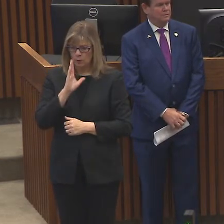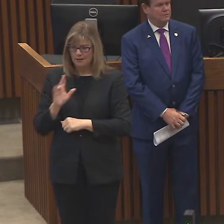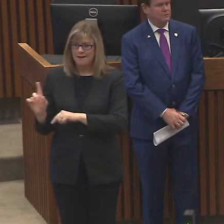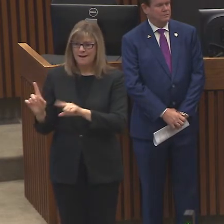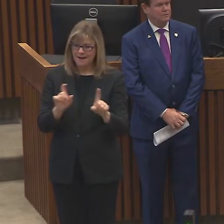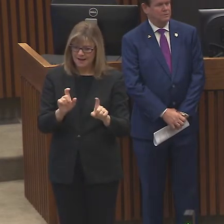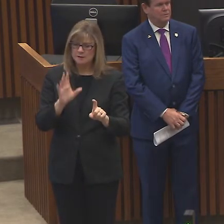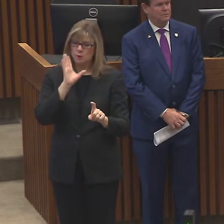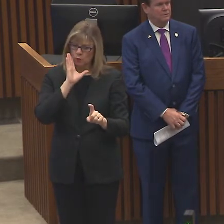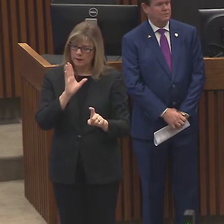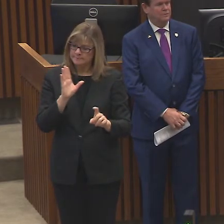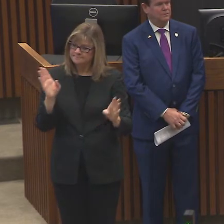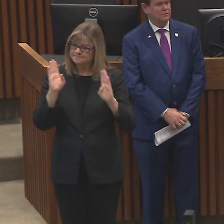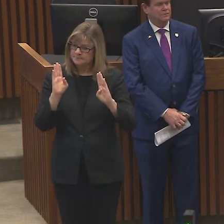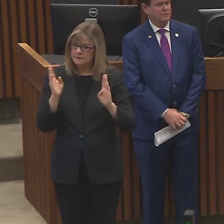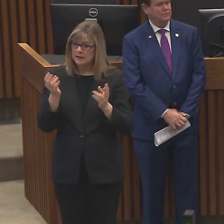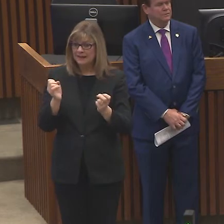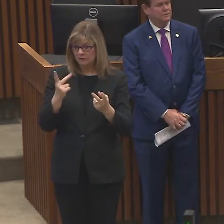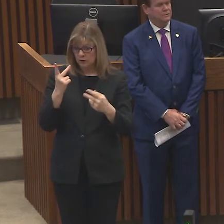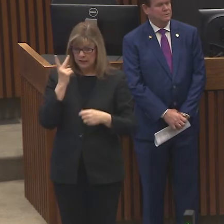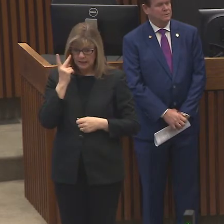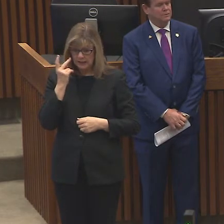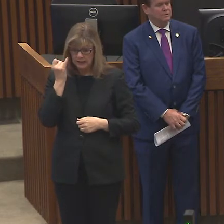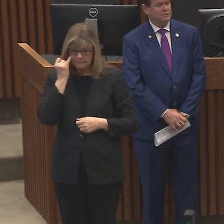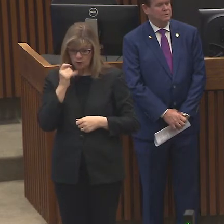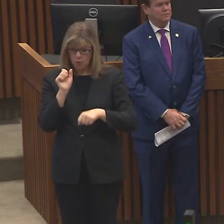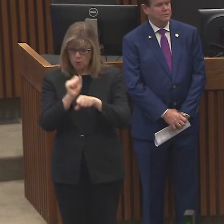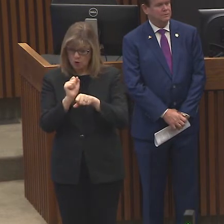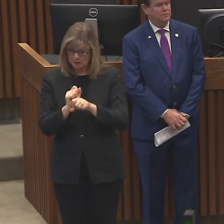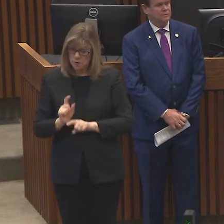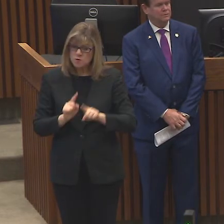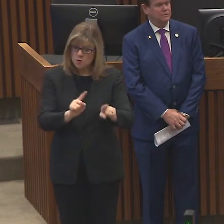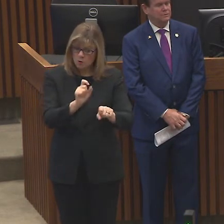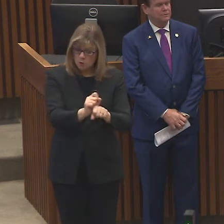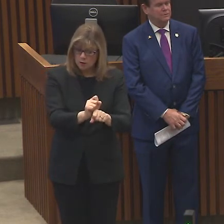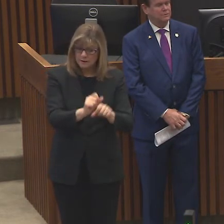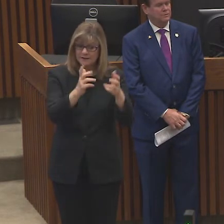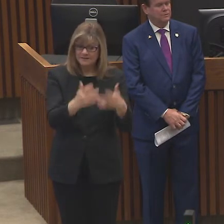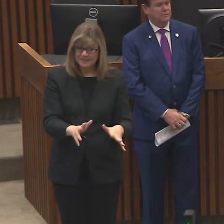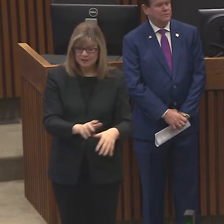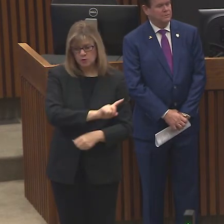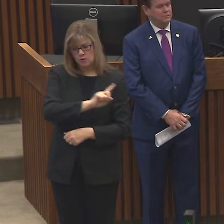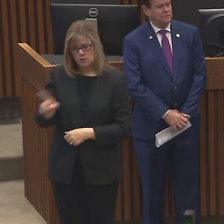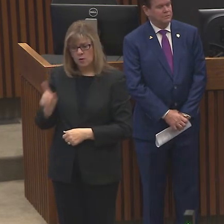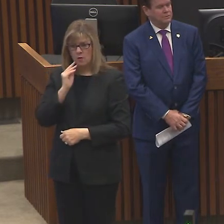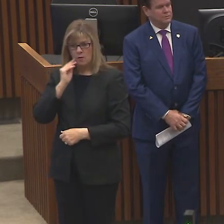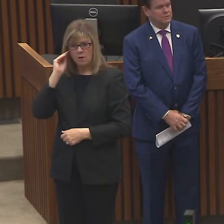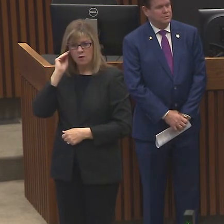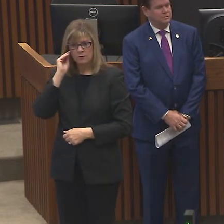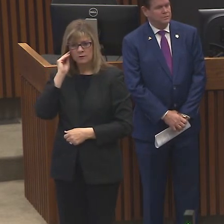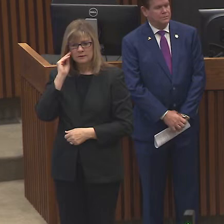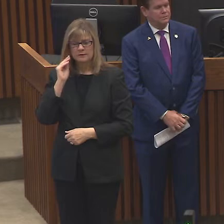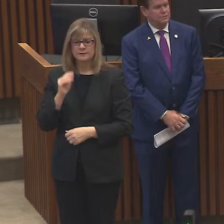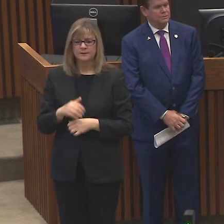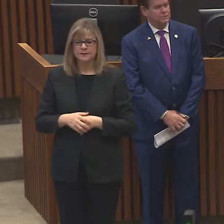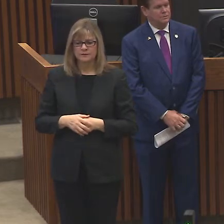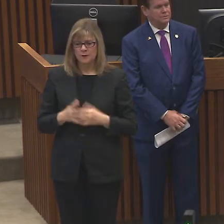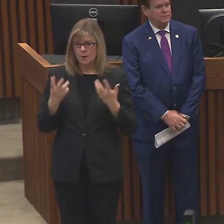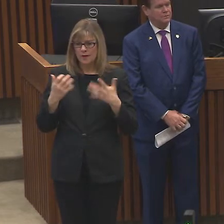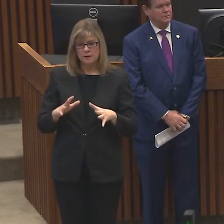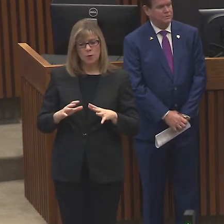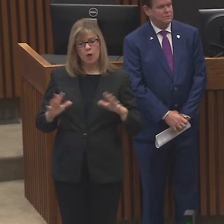today is if you're working, if you go to work, when you get finished go home. We're not looking for social gatherings,